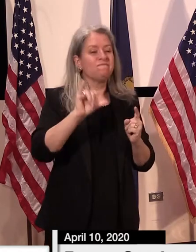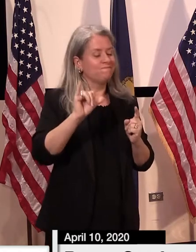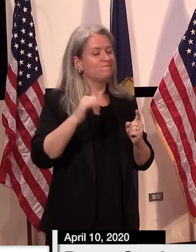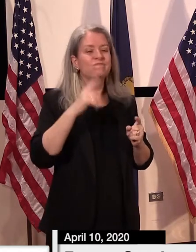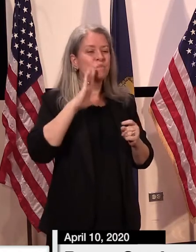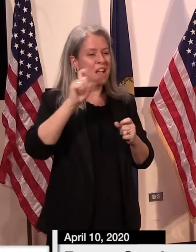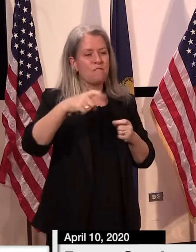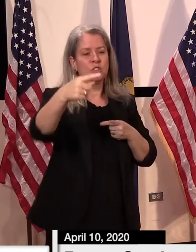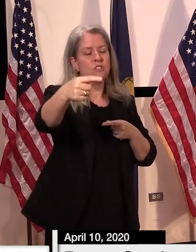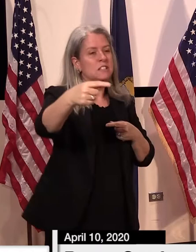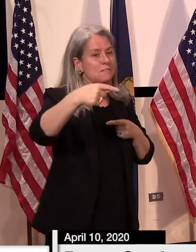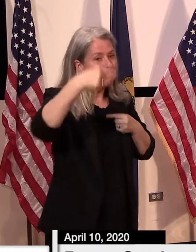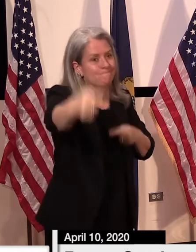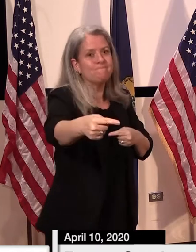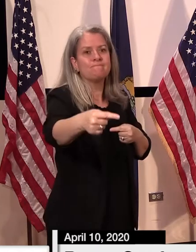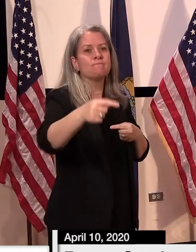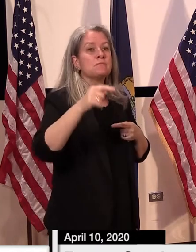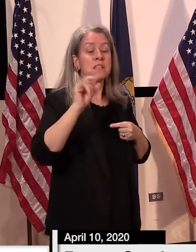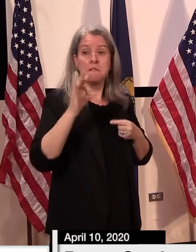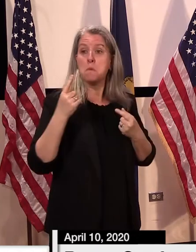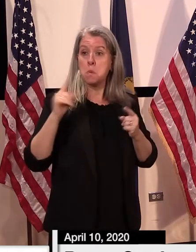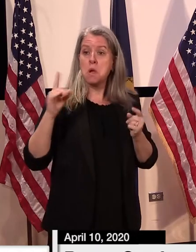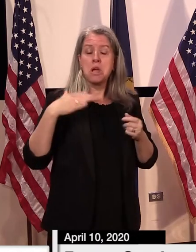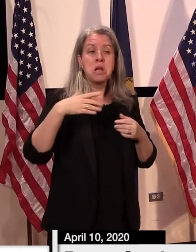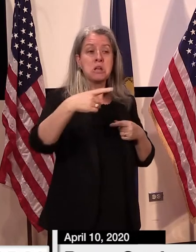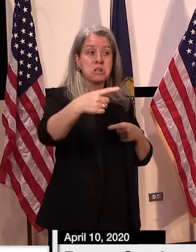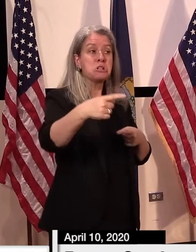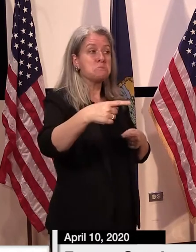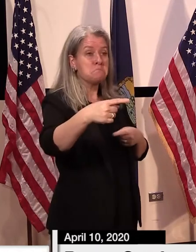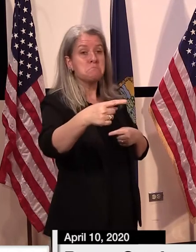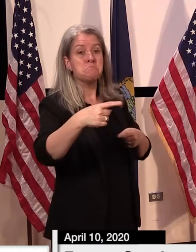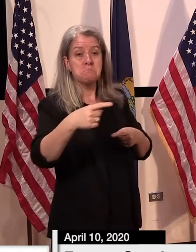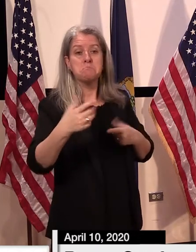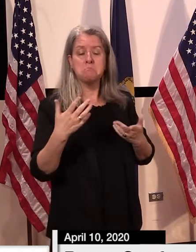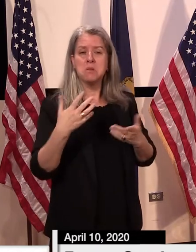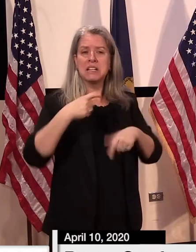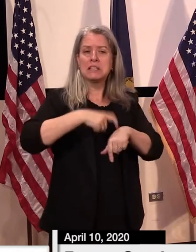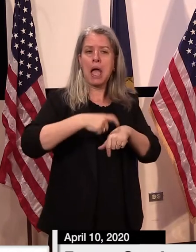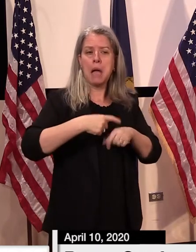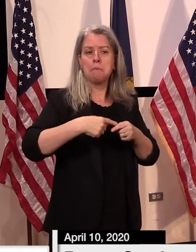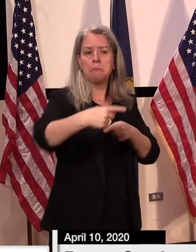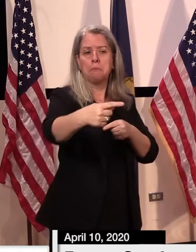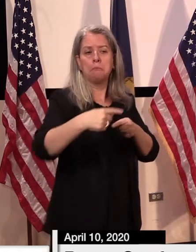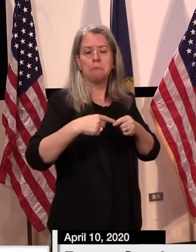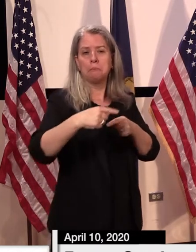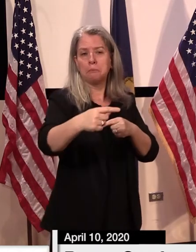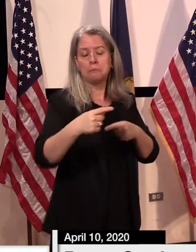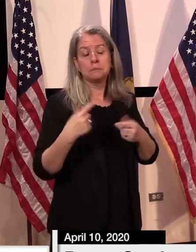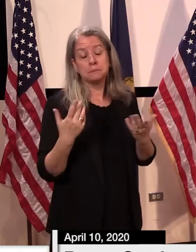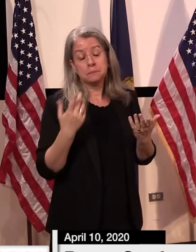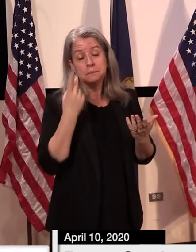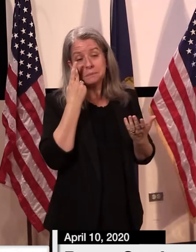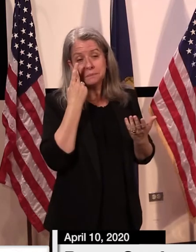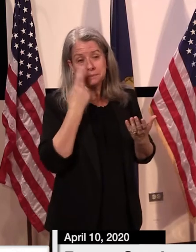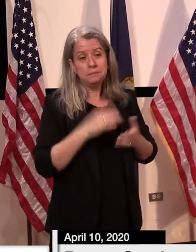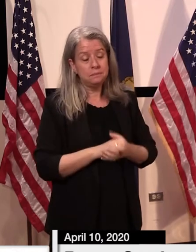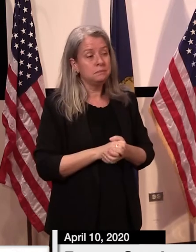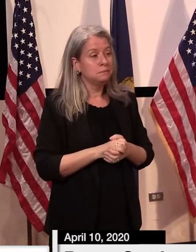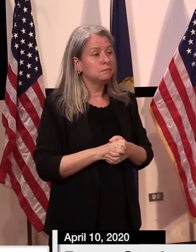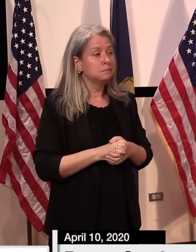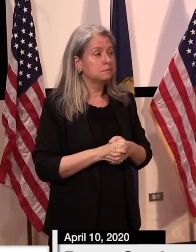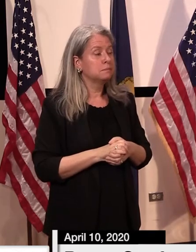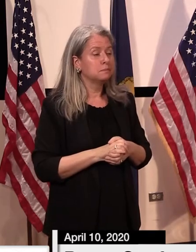spigot a bit more. If we see it's working and we're staying under the capacity of our healthcare system and, and everything is okay,